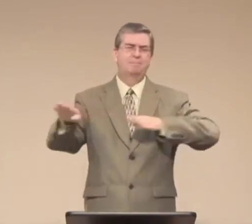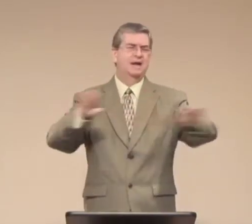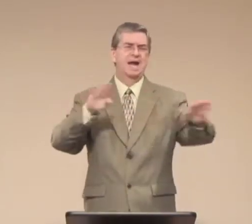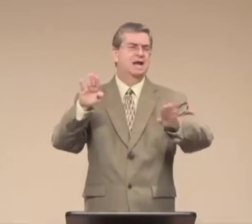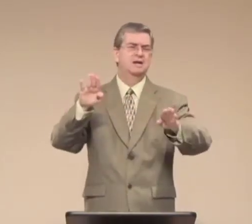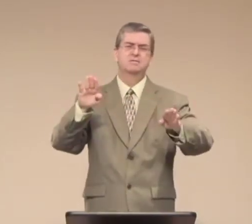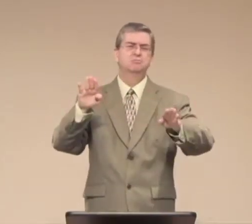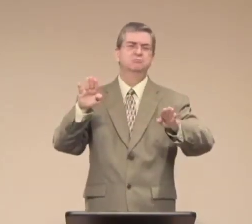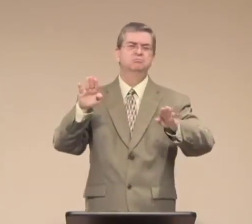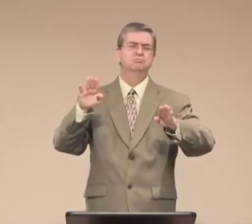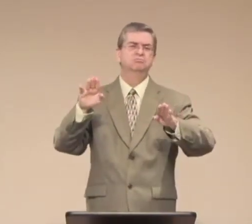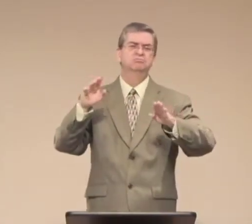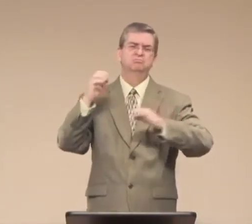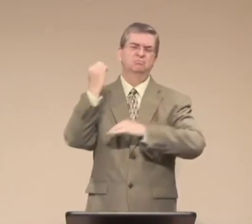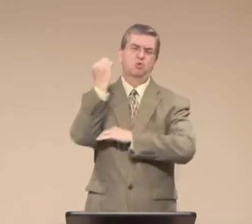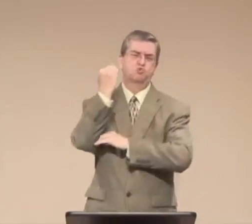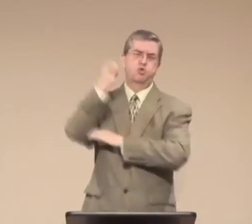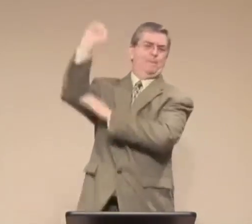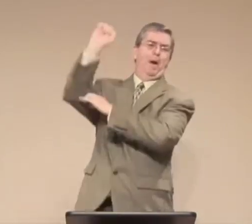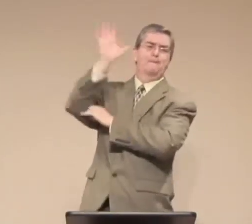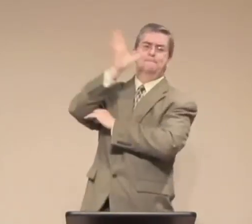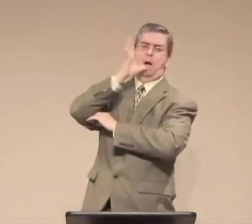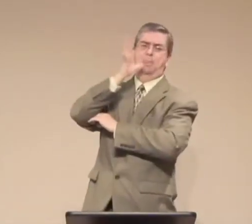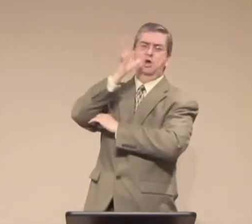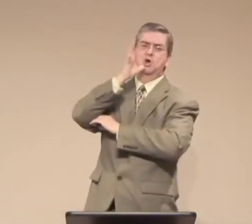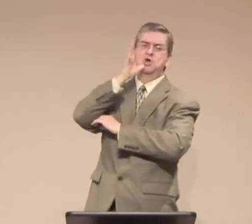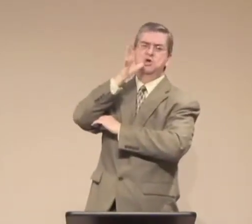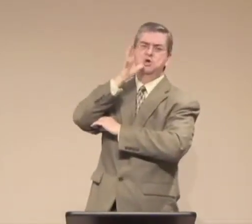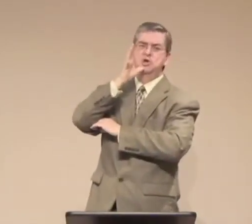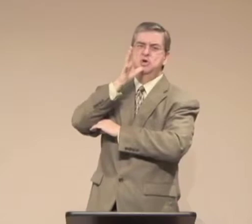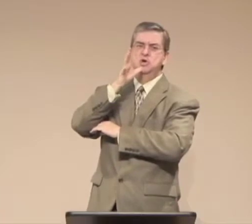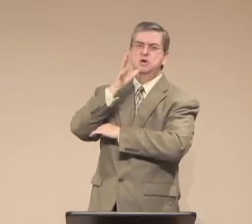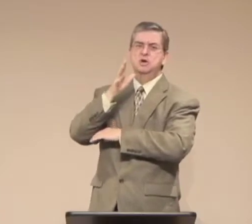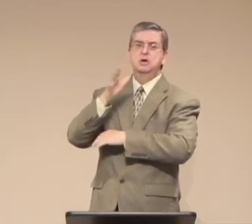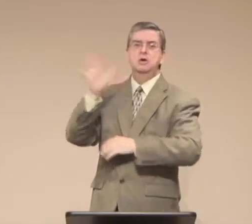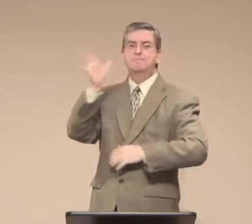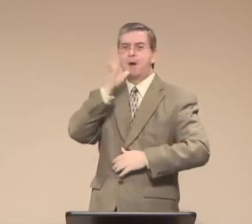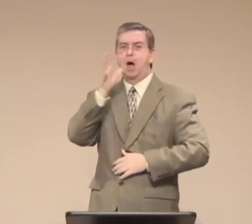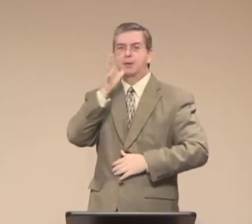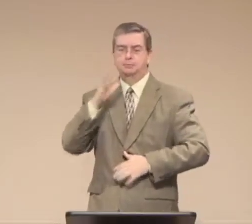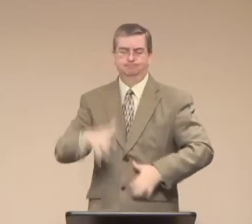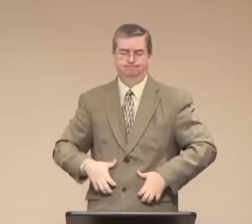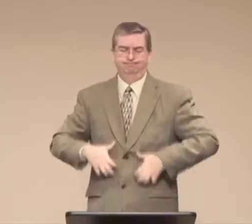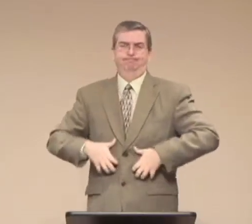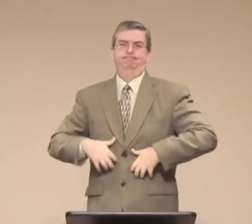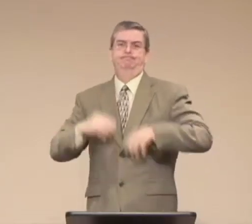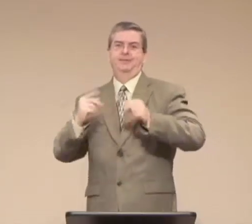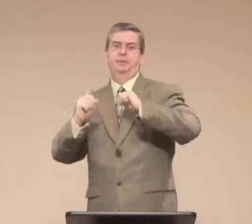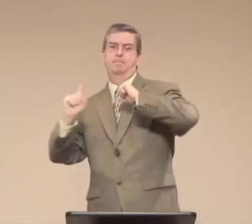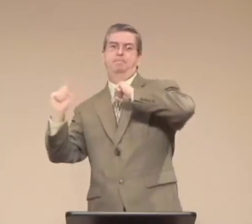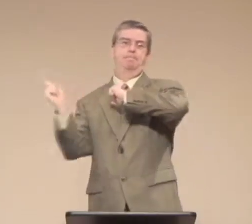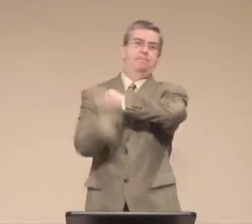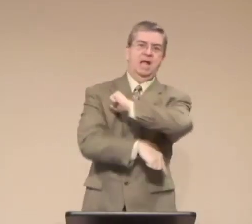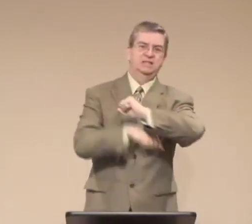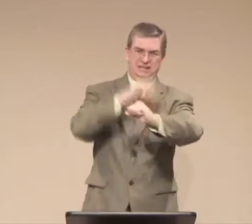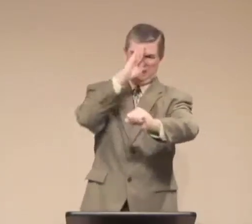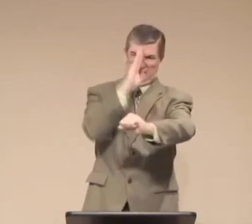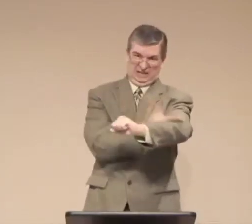I wasn't behaving very well. mom was being kind of rebellious.